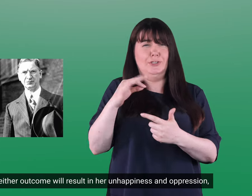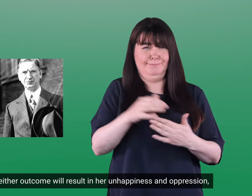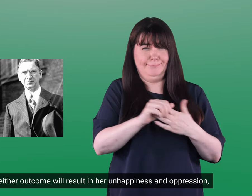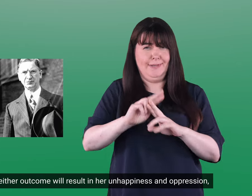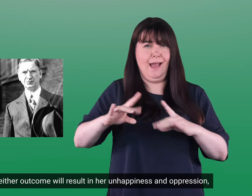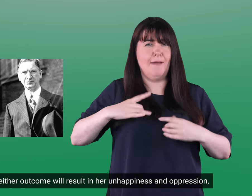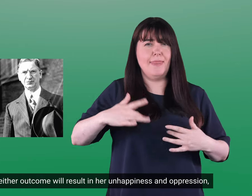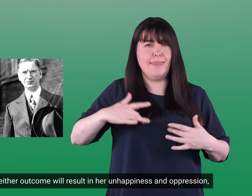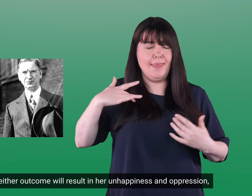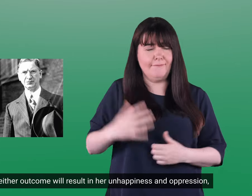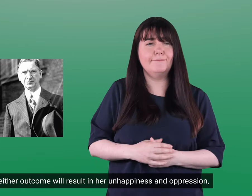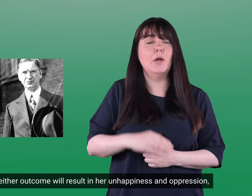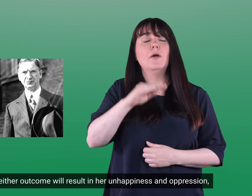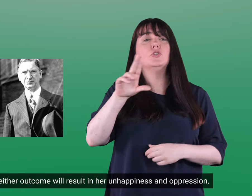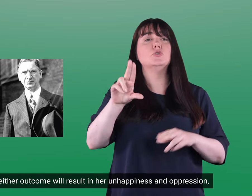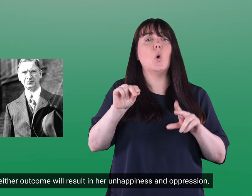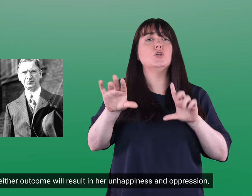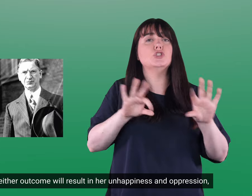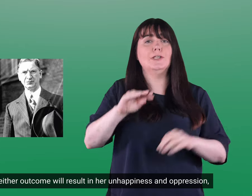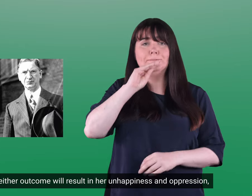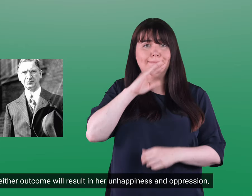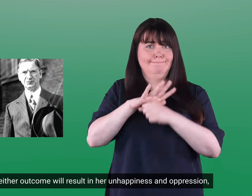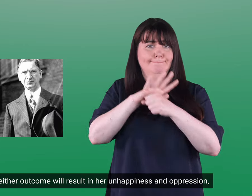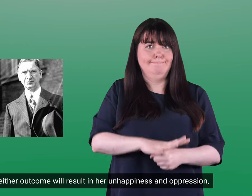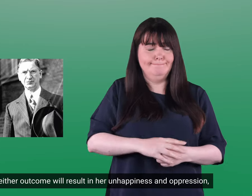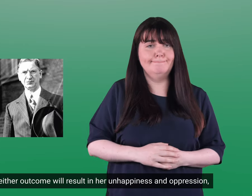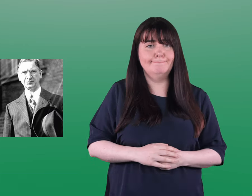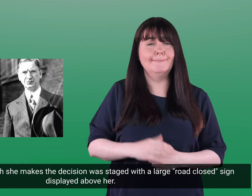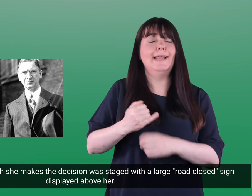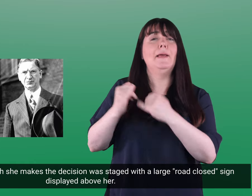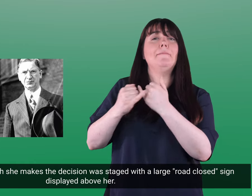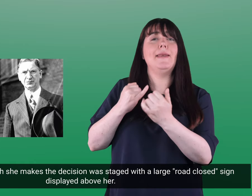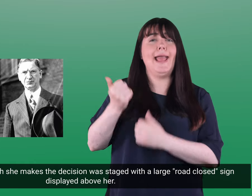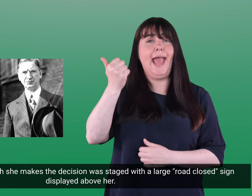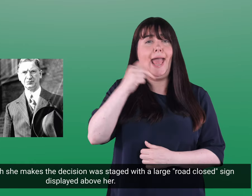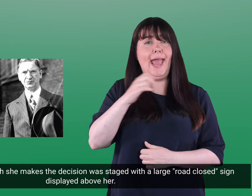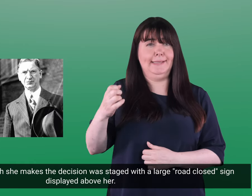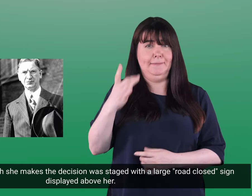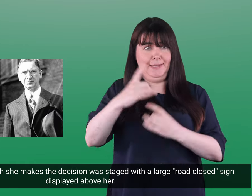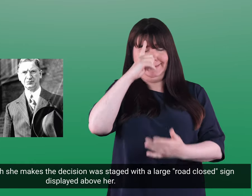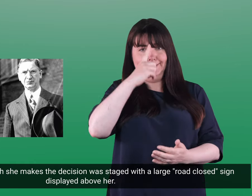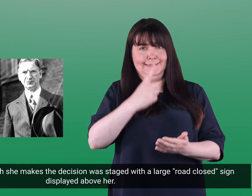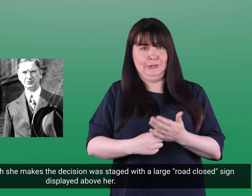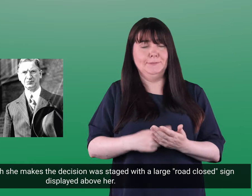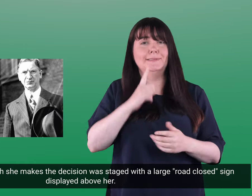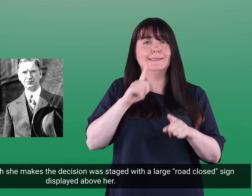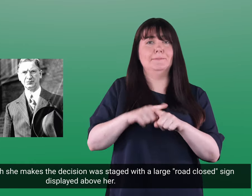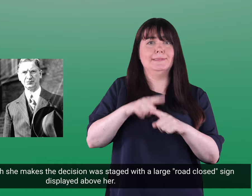It's clear that either outcome will result in her unhappiness and oppression and the scene in which she makes the decision was staged with